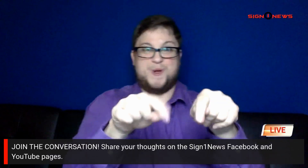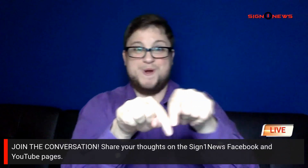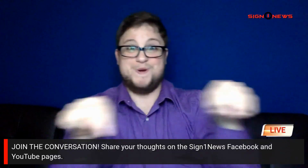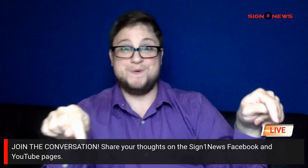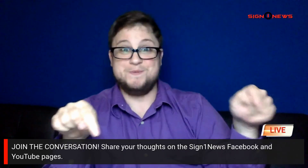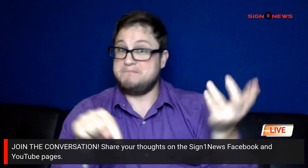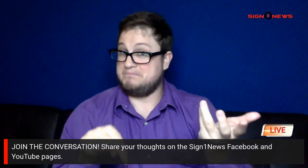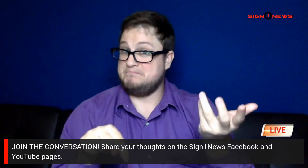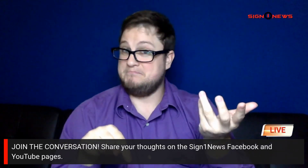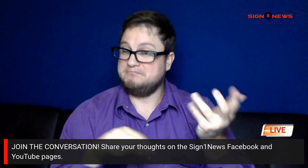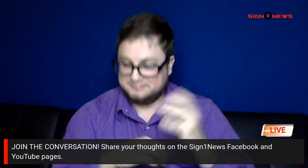share your comment